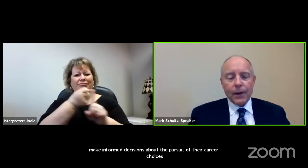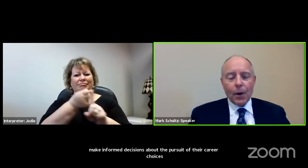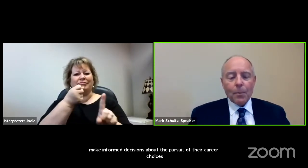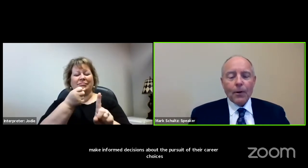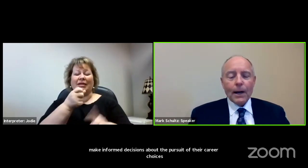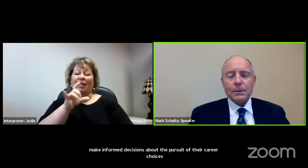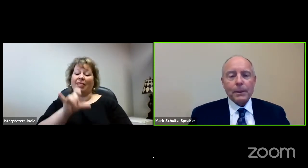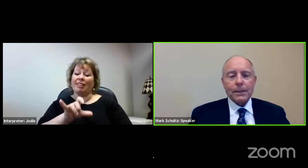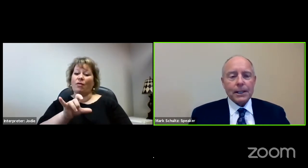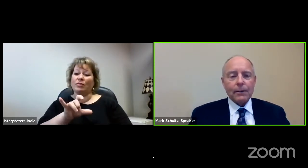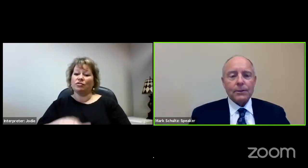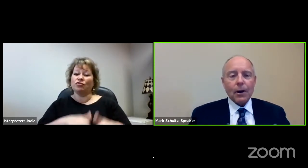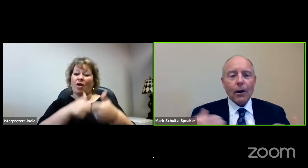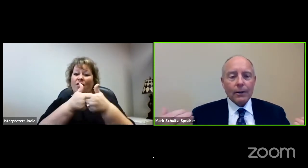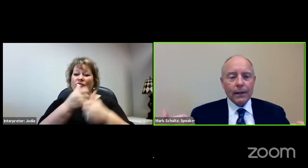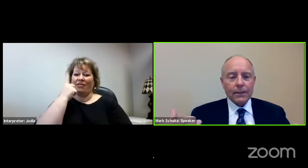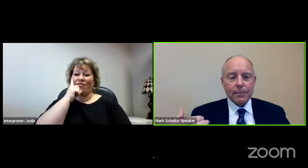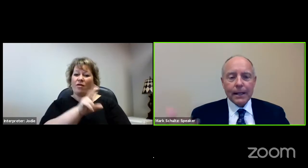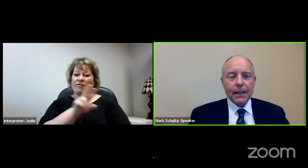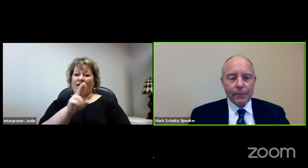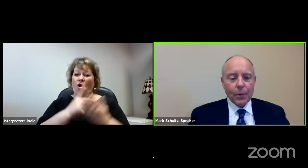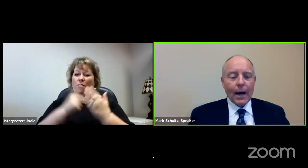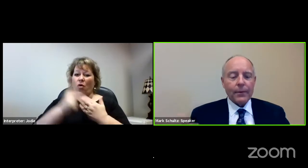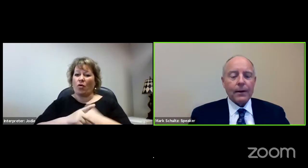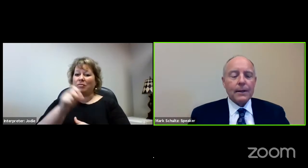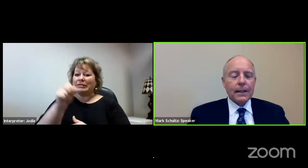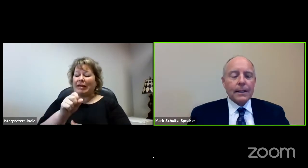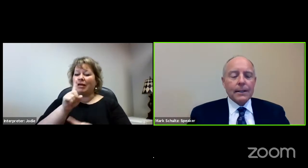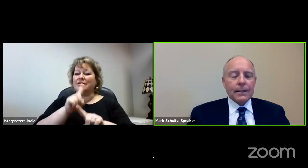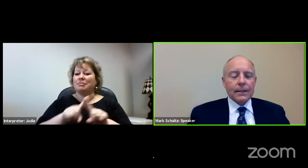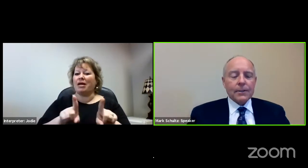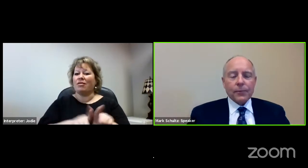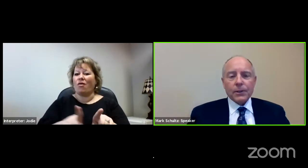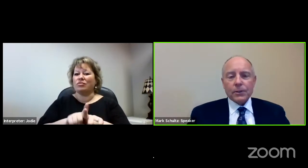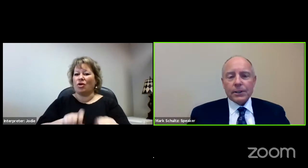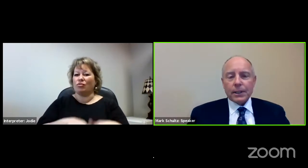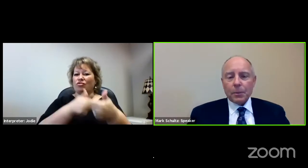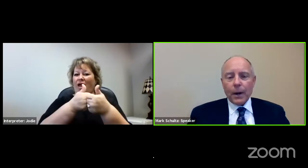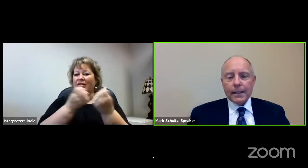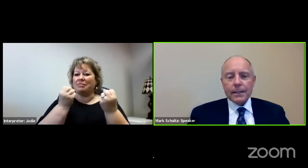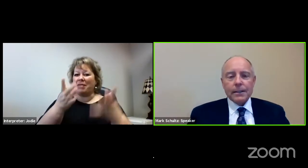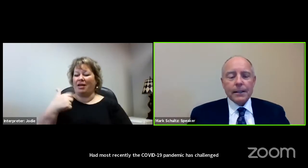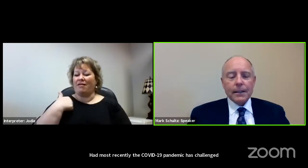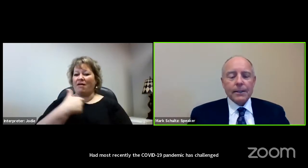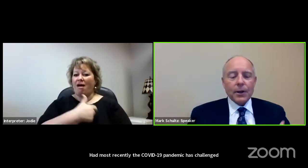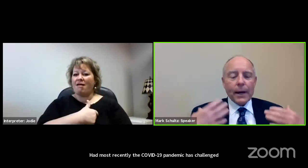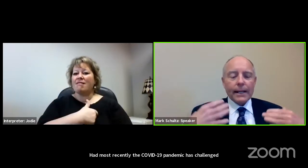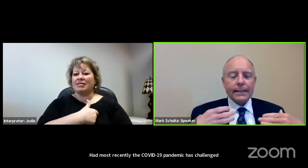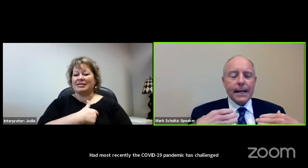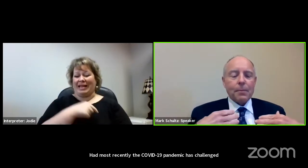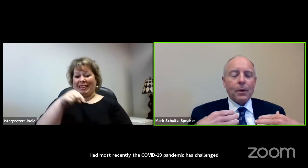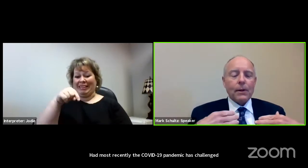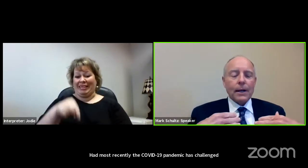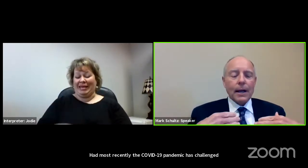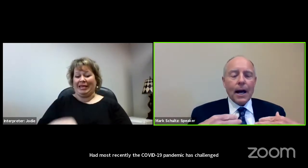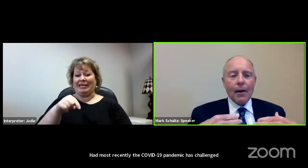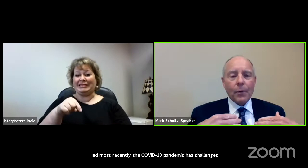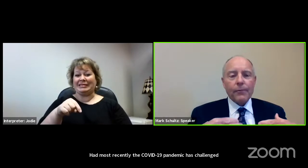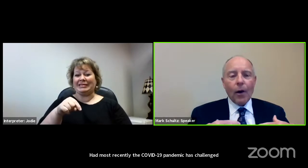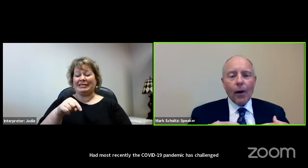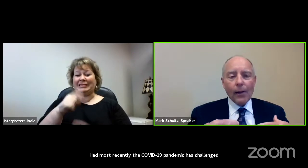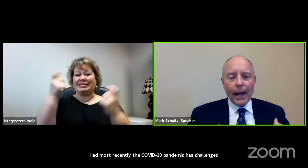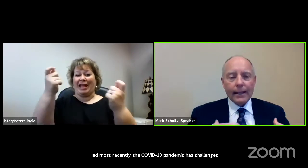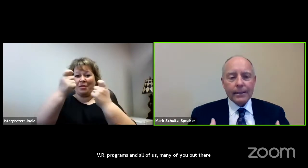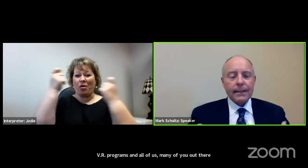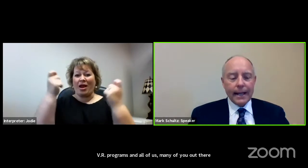challenged VR programs but has challenged all of us many of you out there. This virtual celebration is a great example of